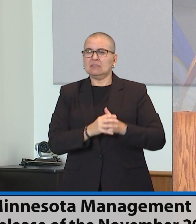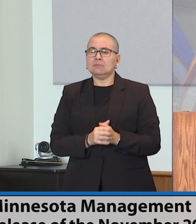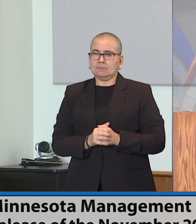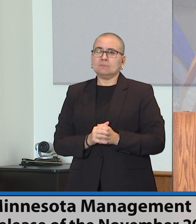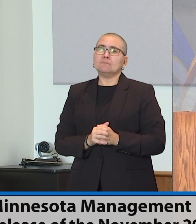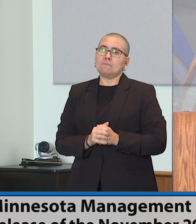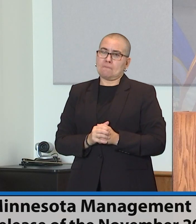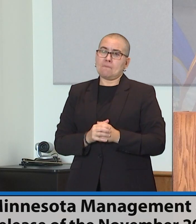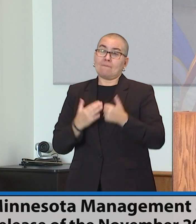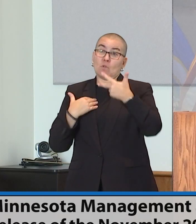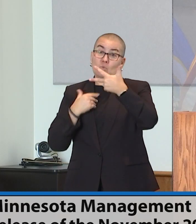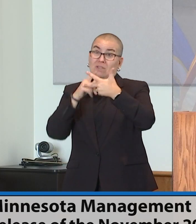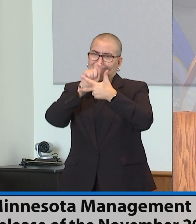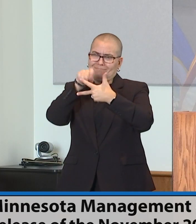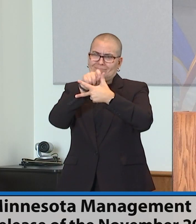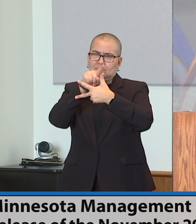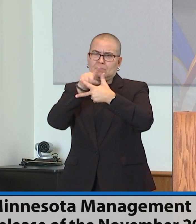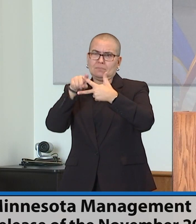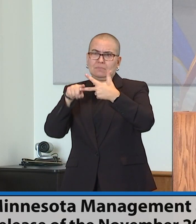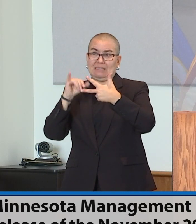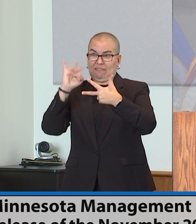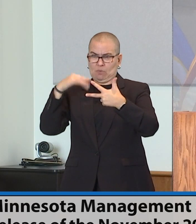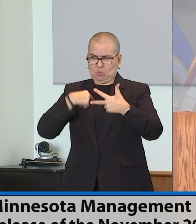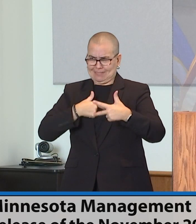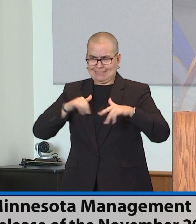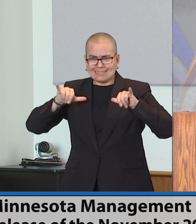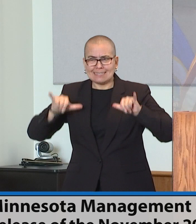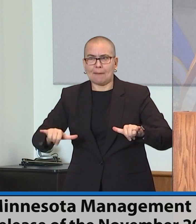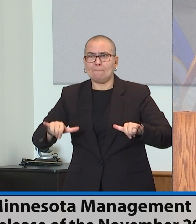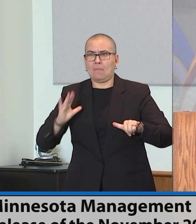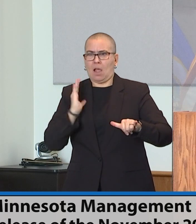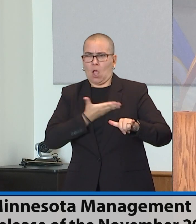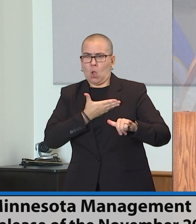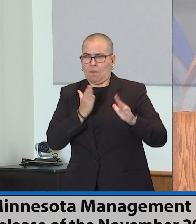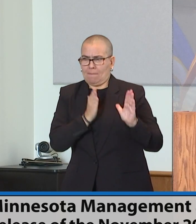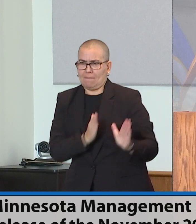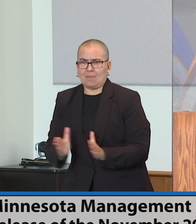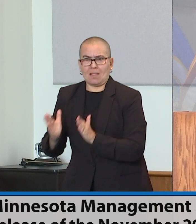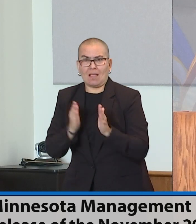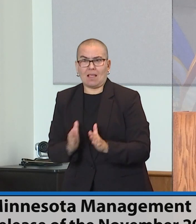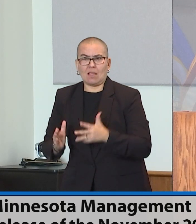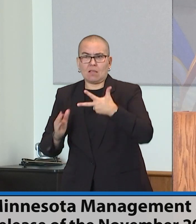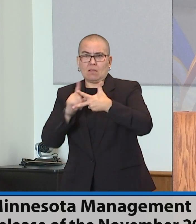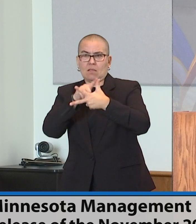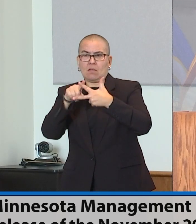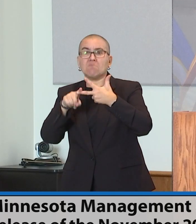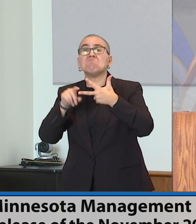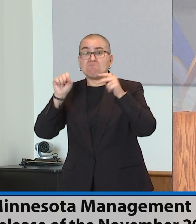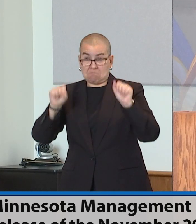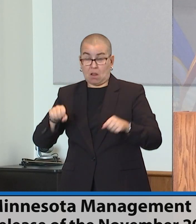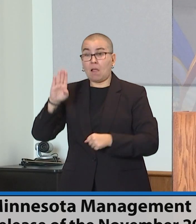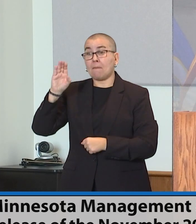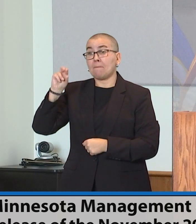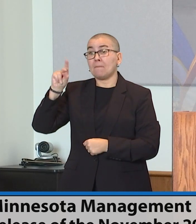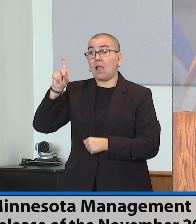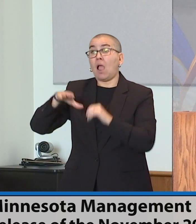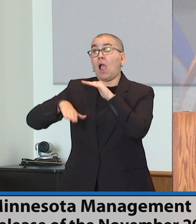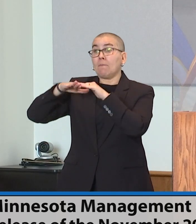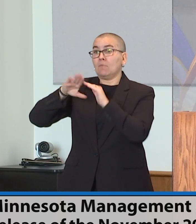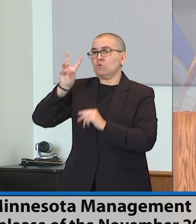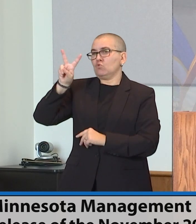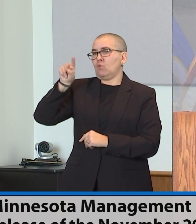stay within all three of them, you could bond up to 2.2 billion dollars. Am I reading this correctly that the